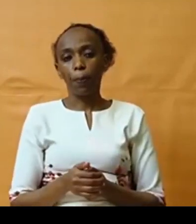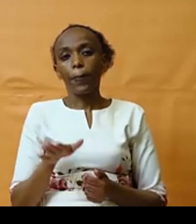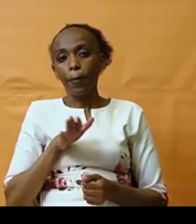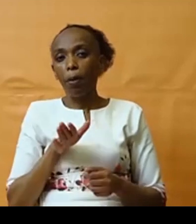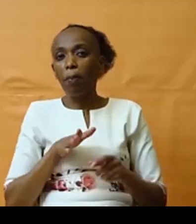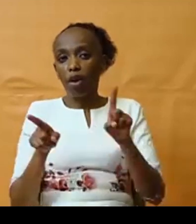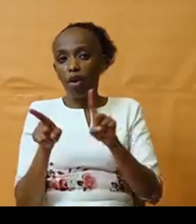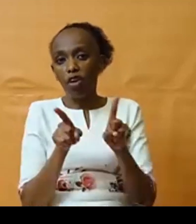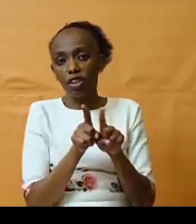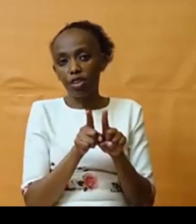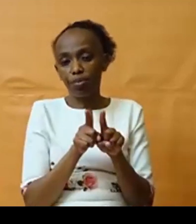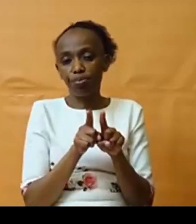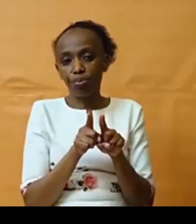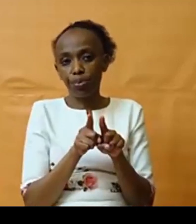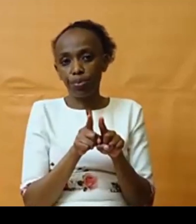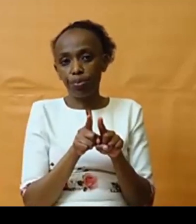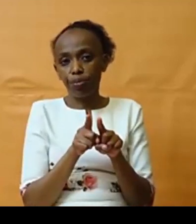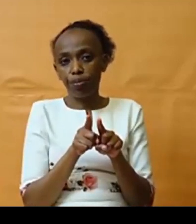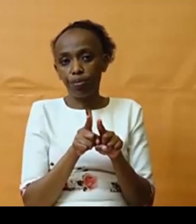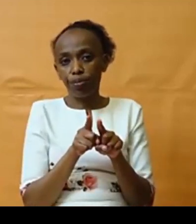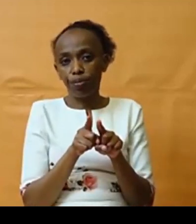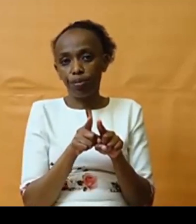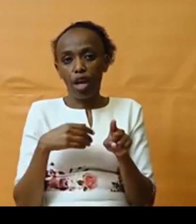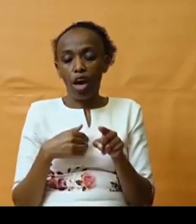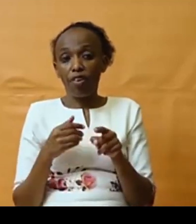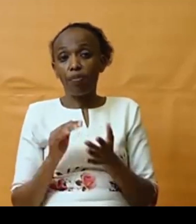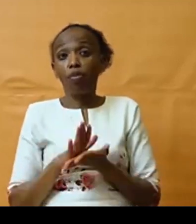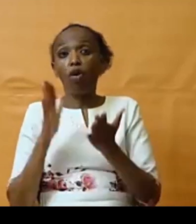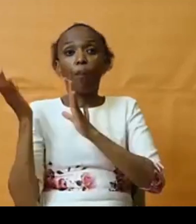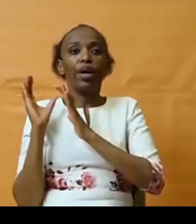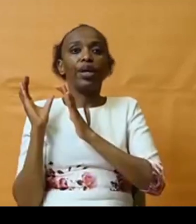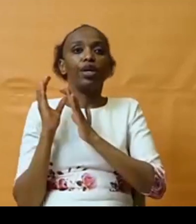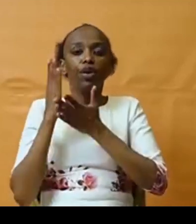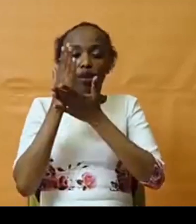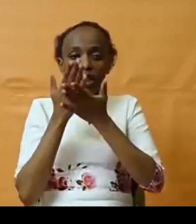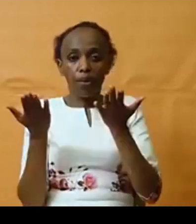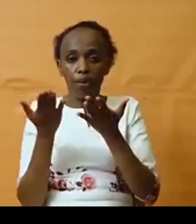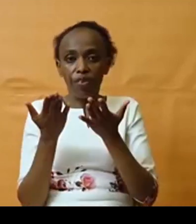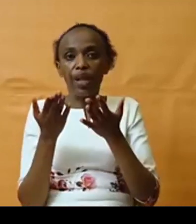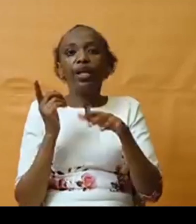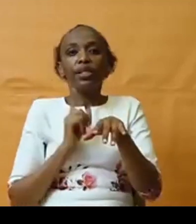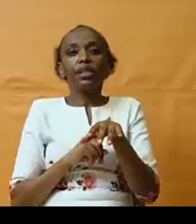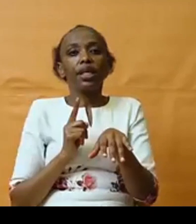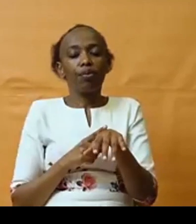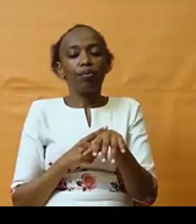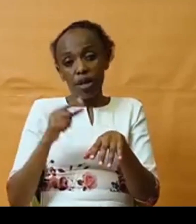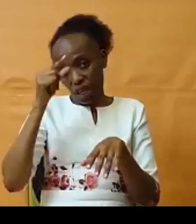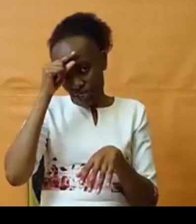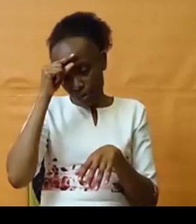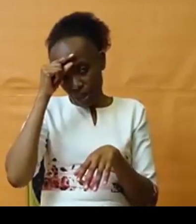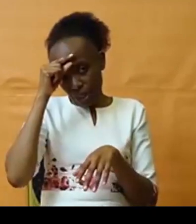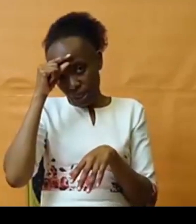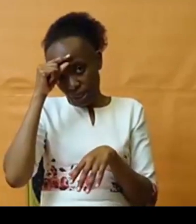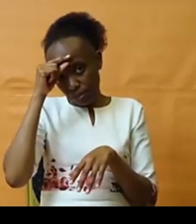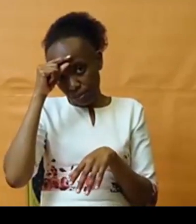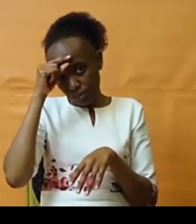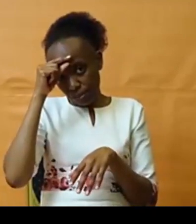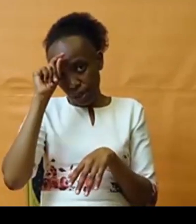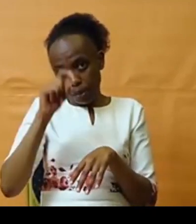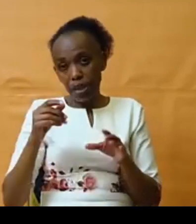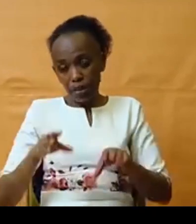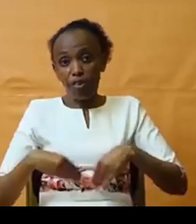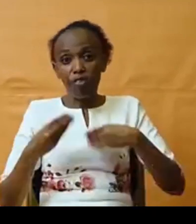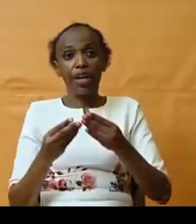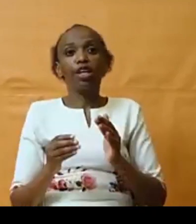take an extra burden of some of these tasks. So when governments do not provide, for example,